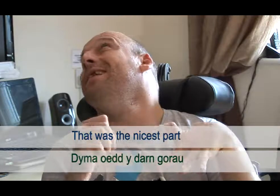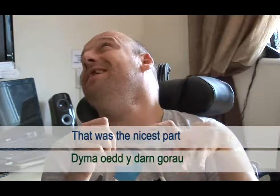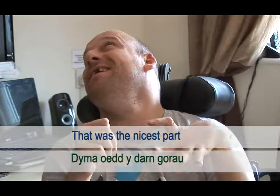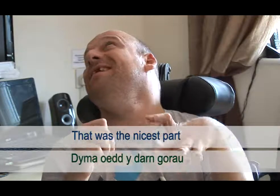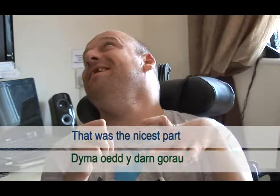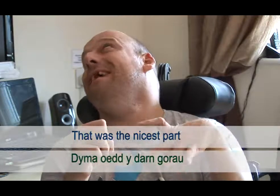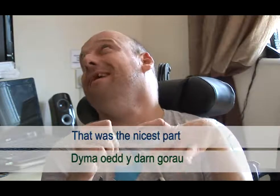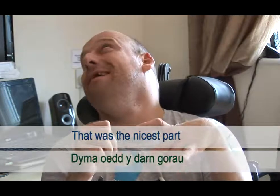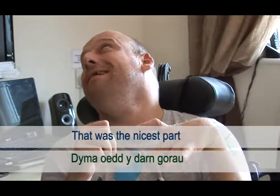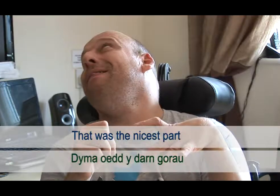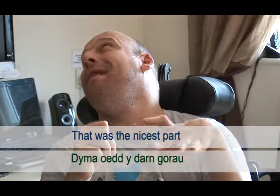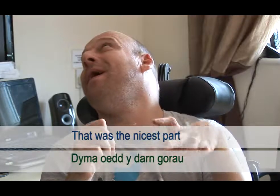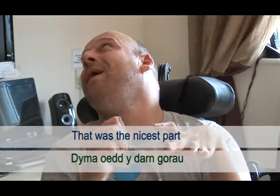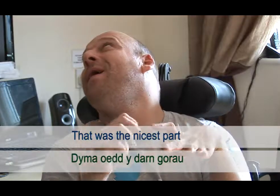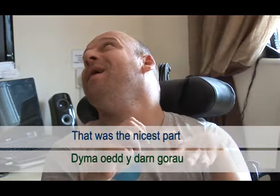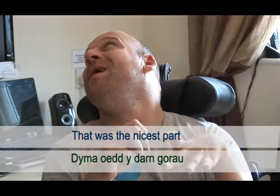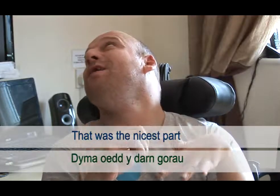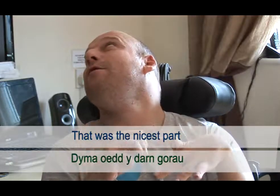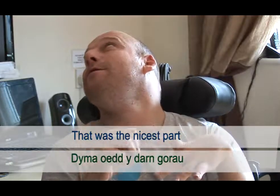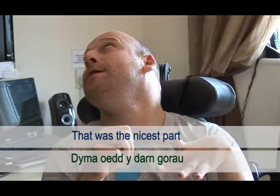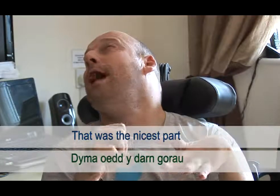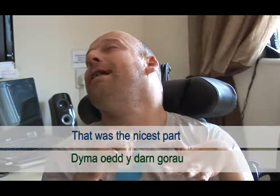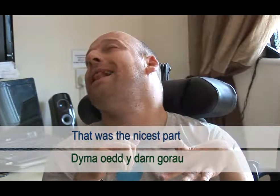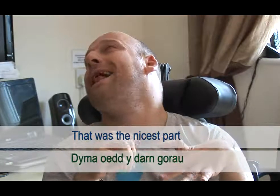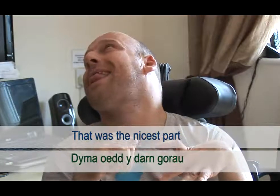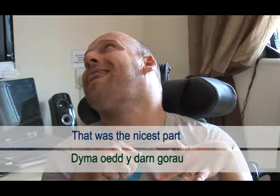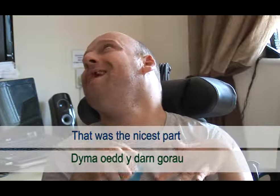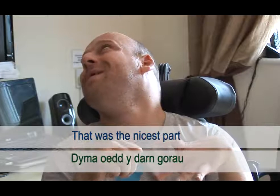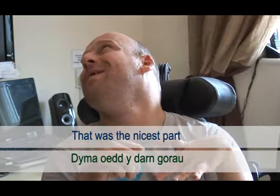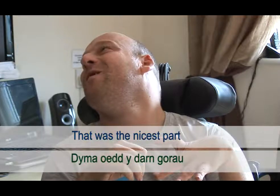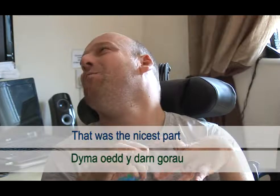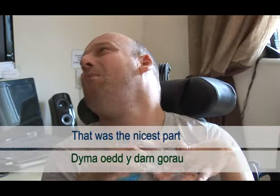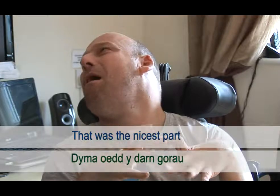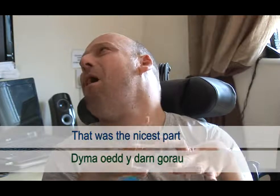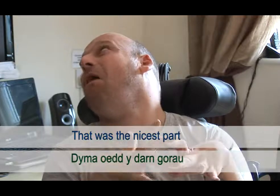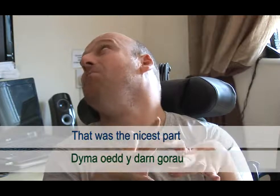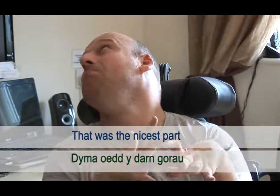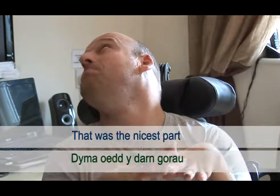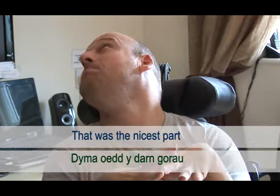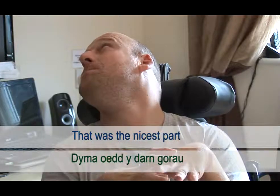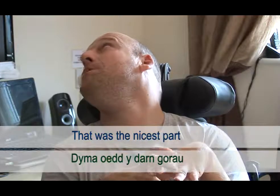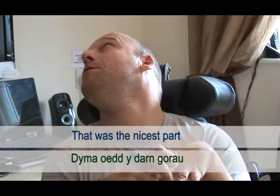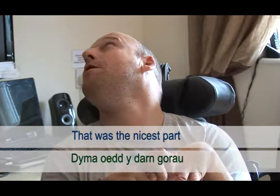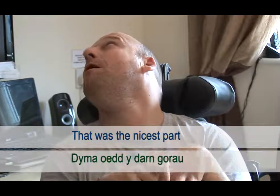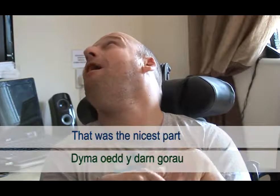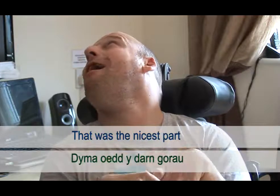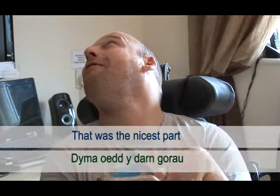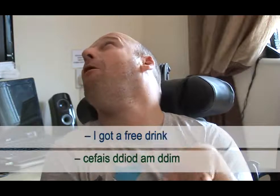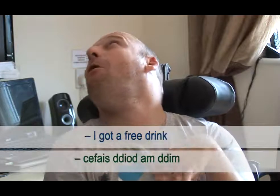nicest part. I got